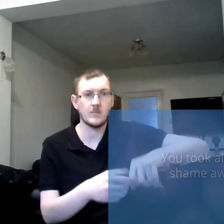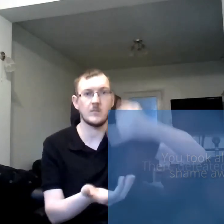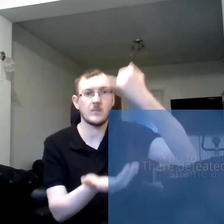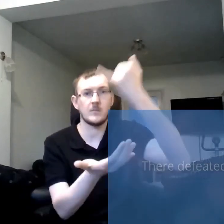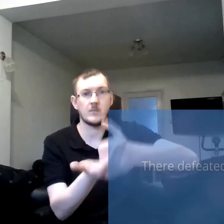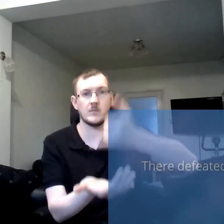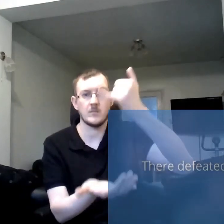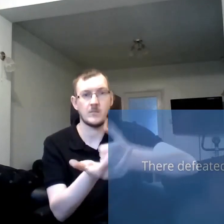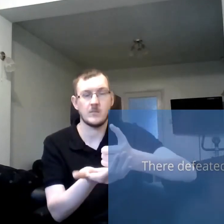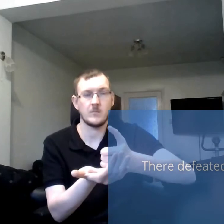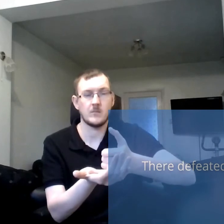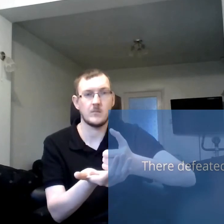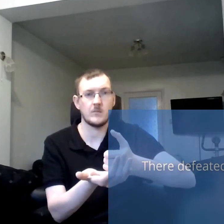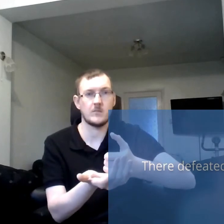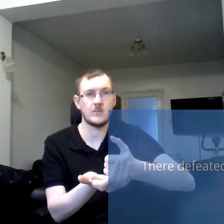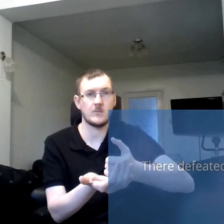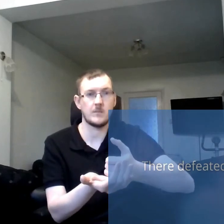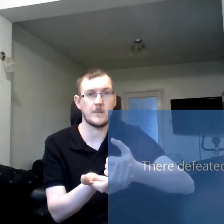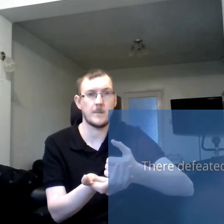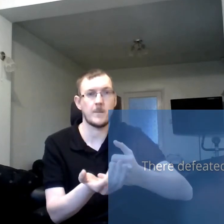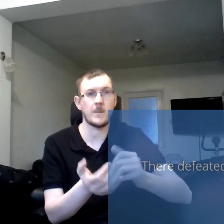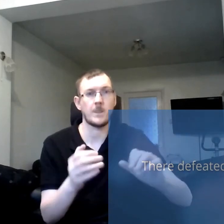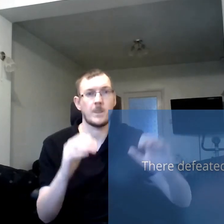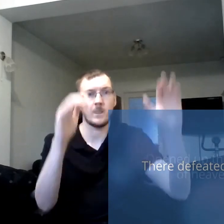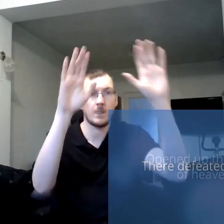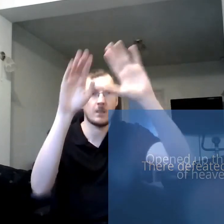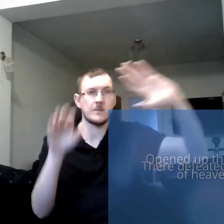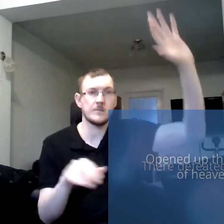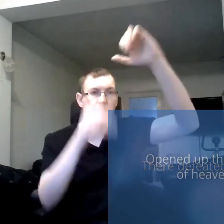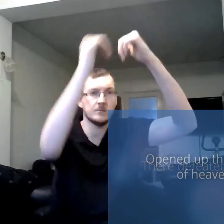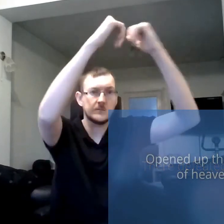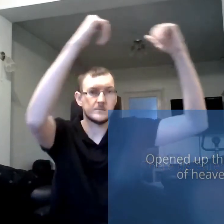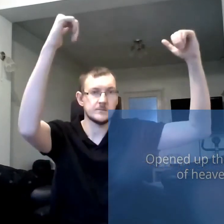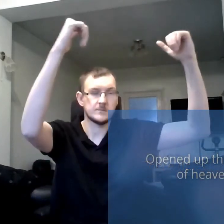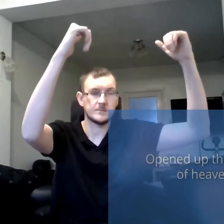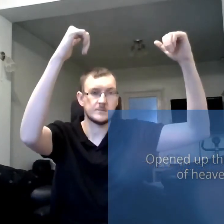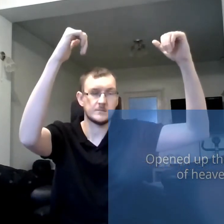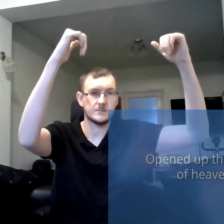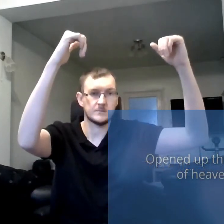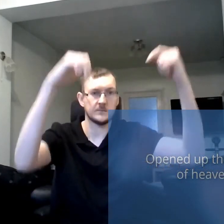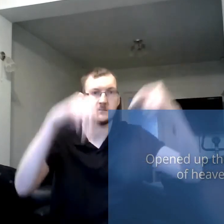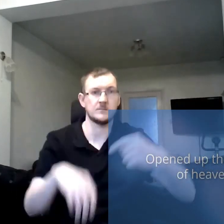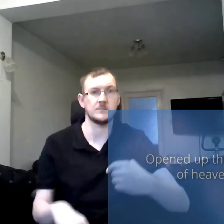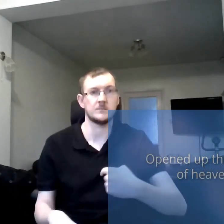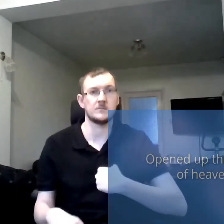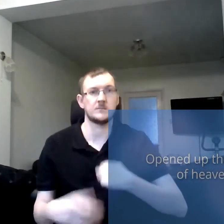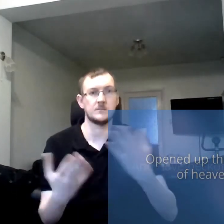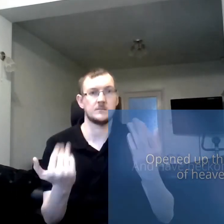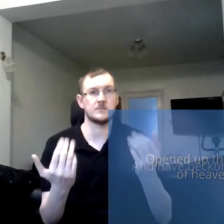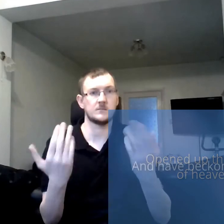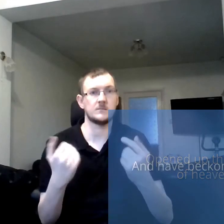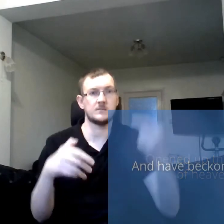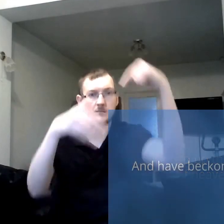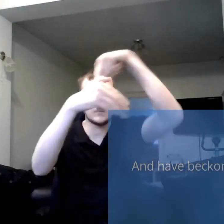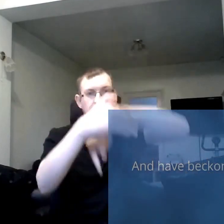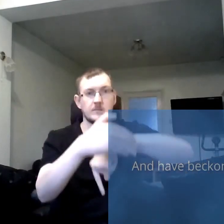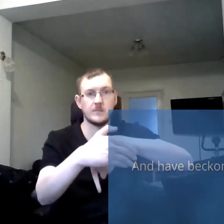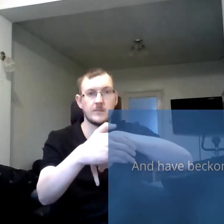it feeds in my sin opened up the gates of heaven and have beckoned